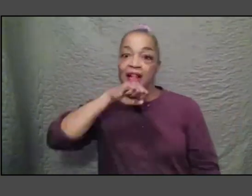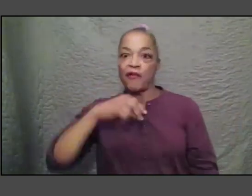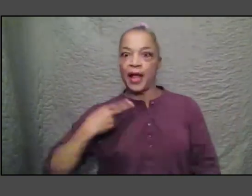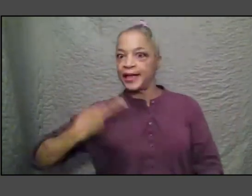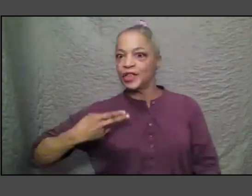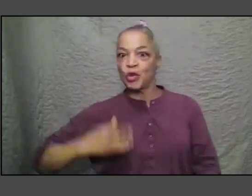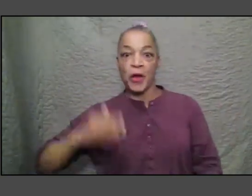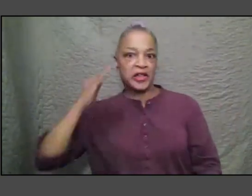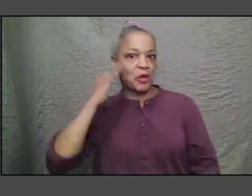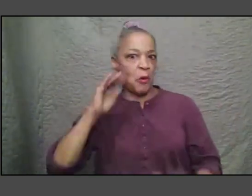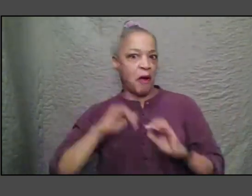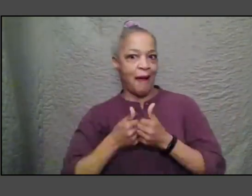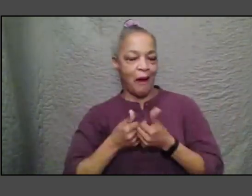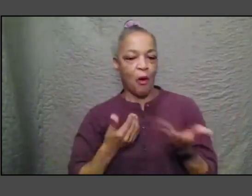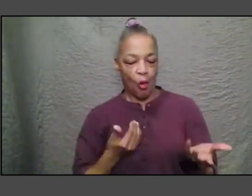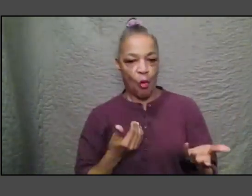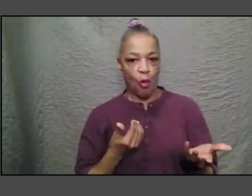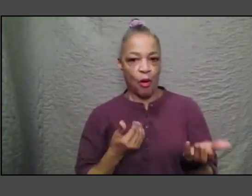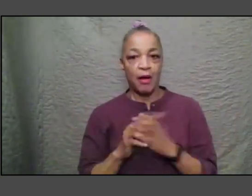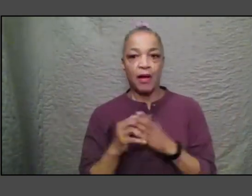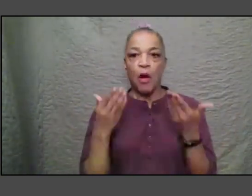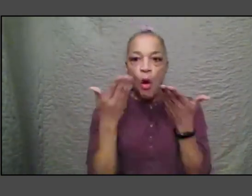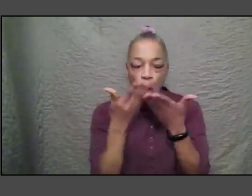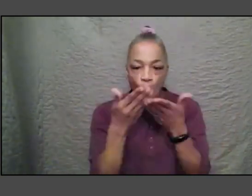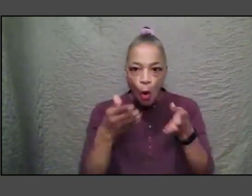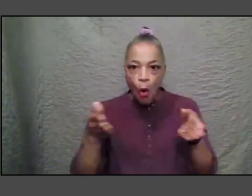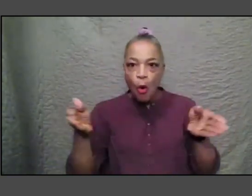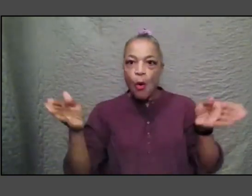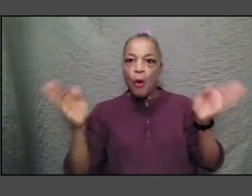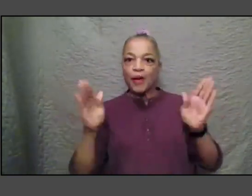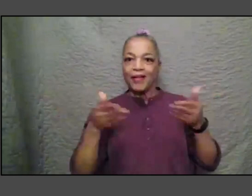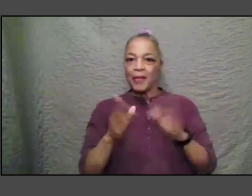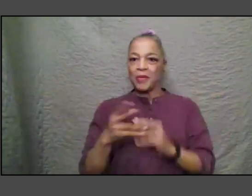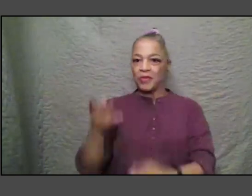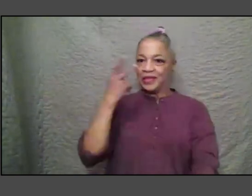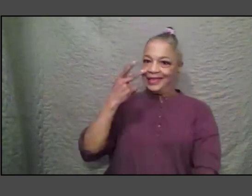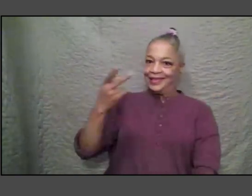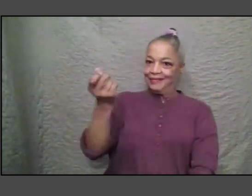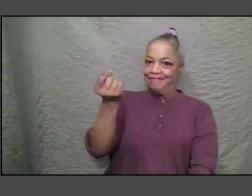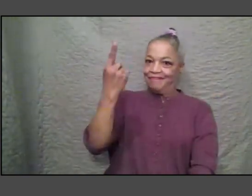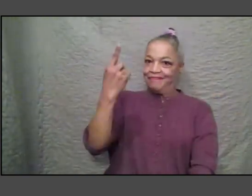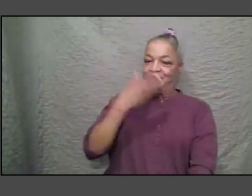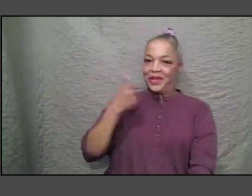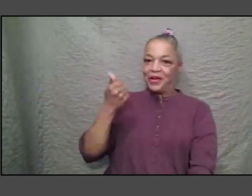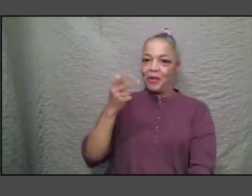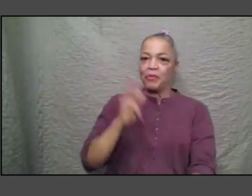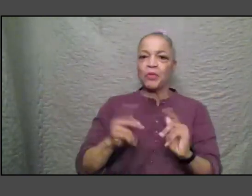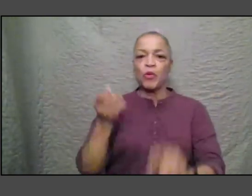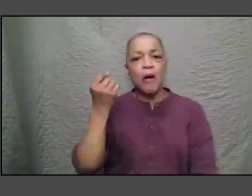open the veil a little bit let people see it and i think that'll make it better for people to be able to understand change and revisionism